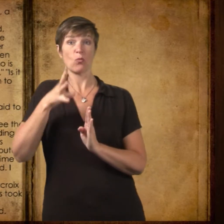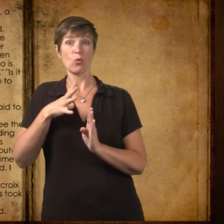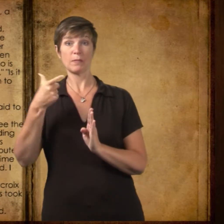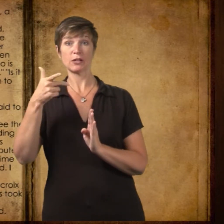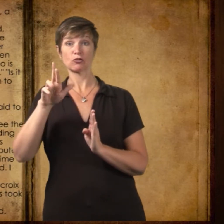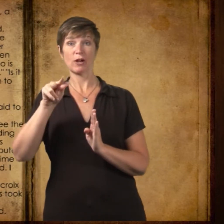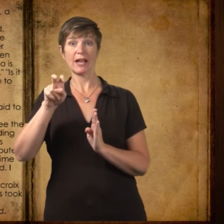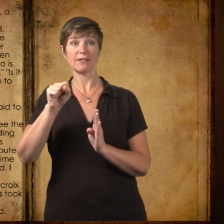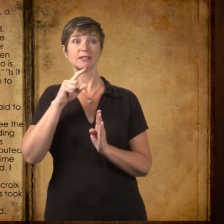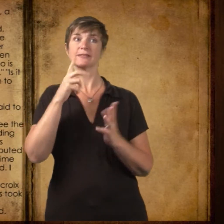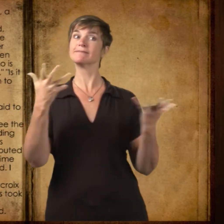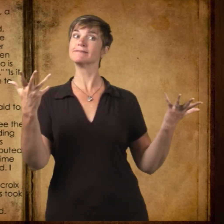chance!